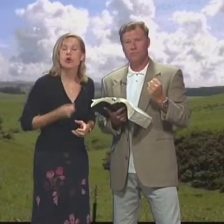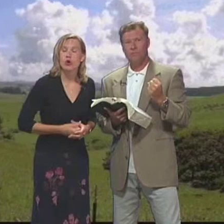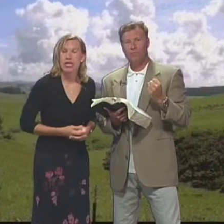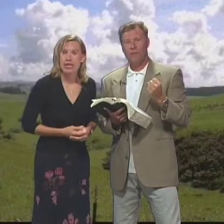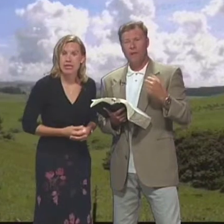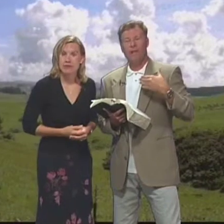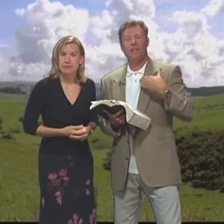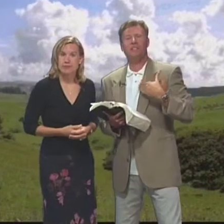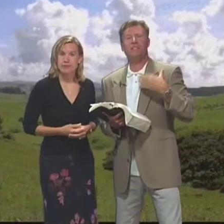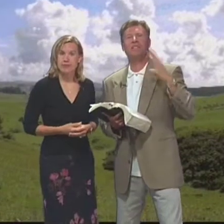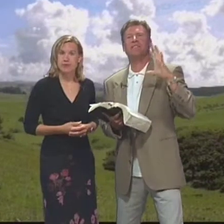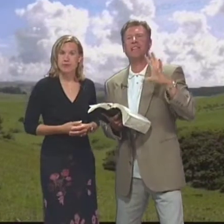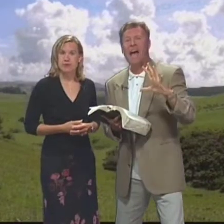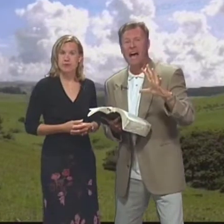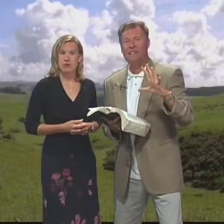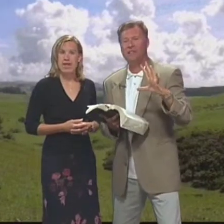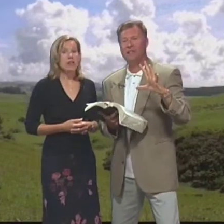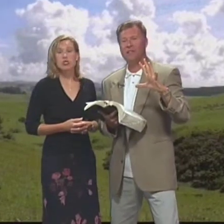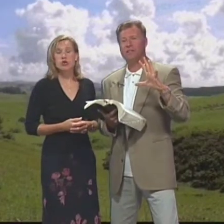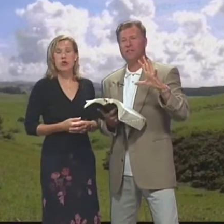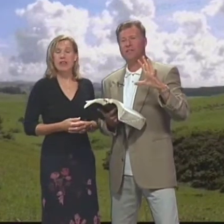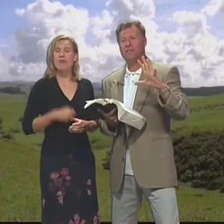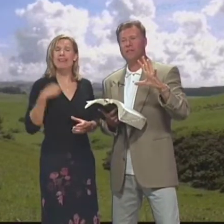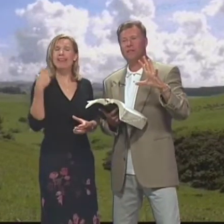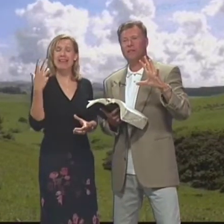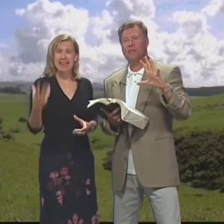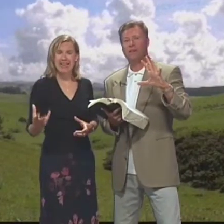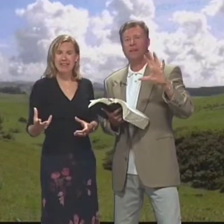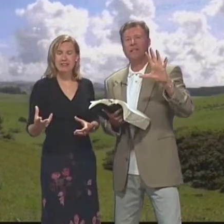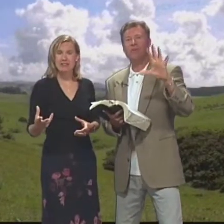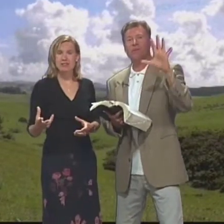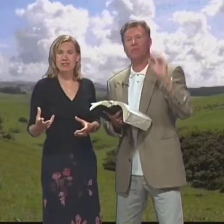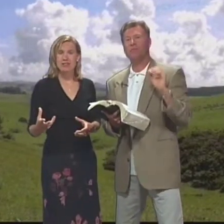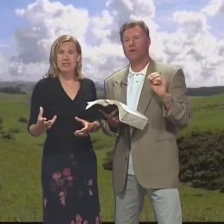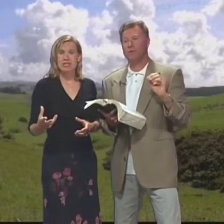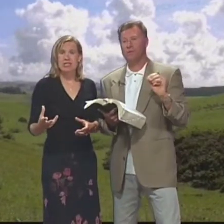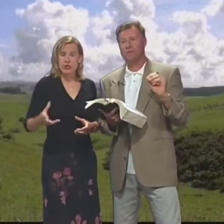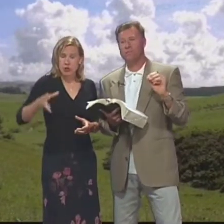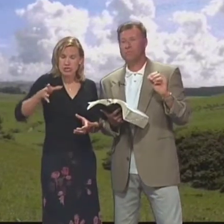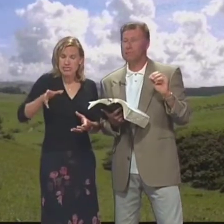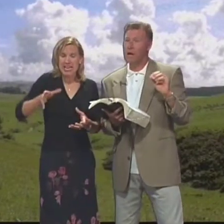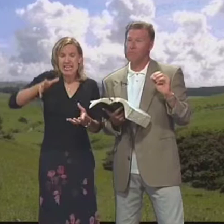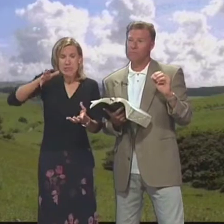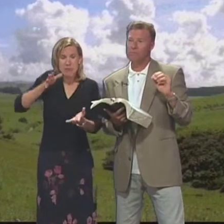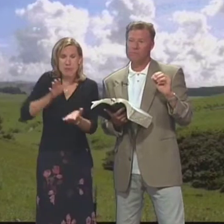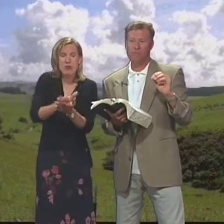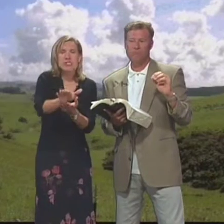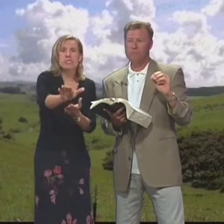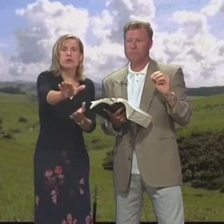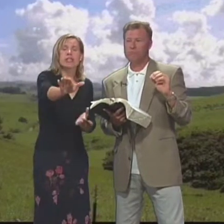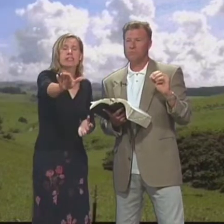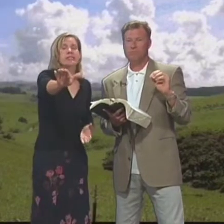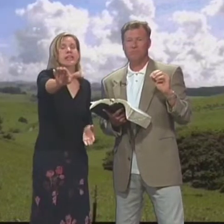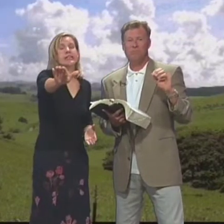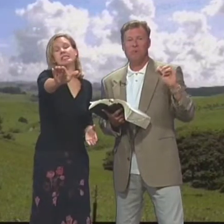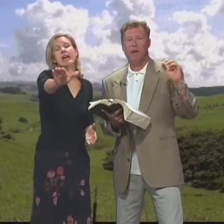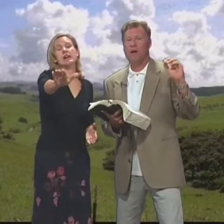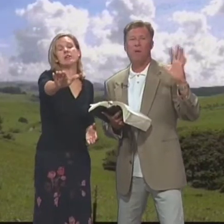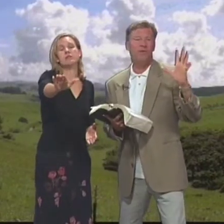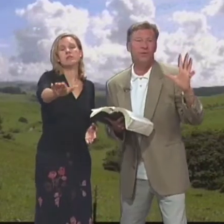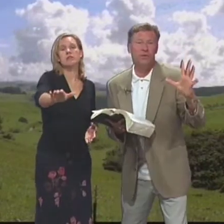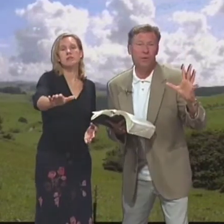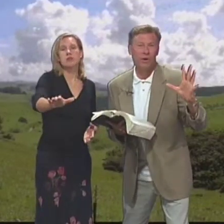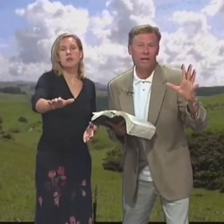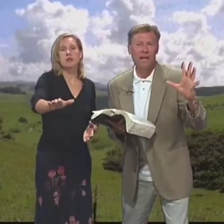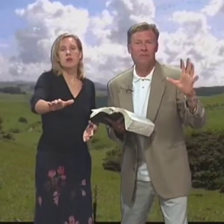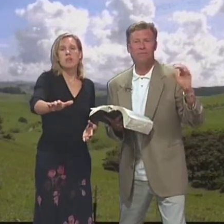relación Con él He doesn't just Give us a task Él no solo nos da una tarea And say drive yourself Towards it Y nos dice Impúlcense ustedes Hacia ella